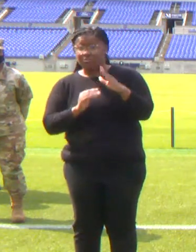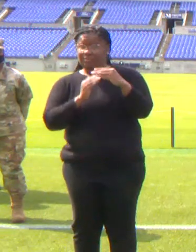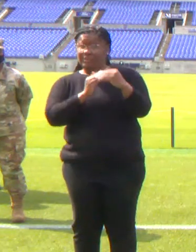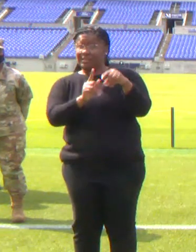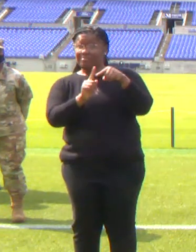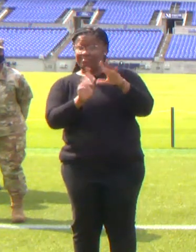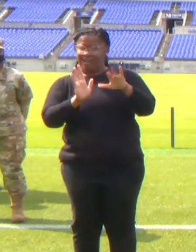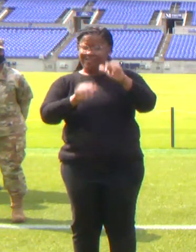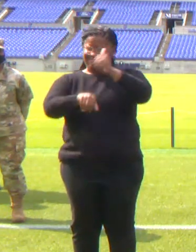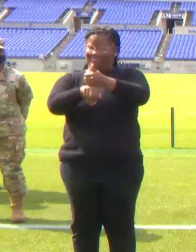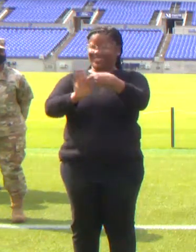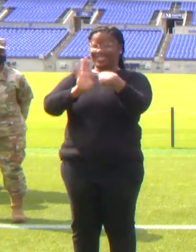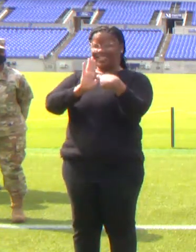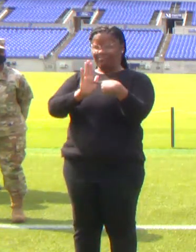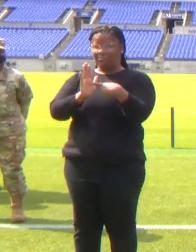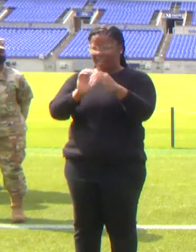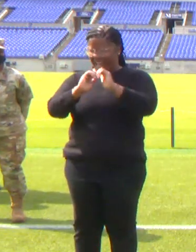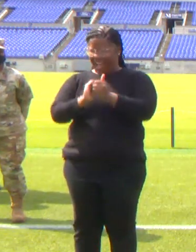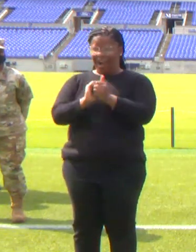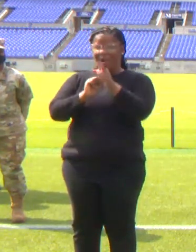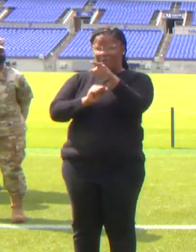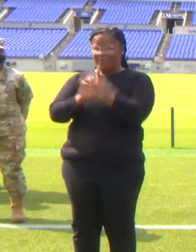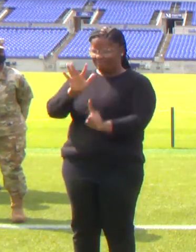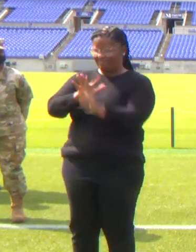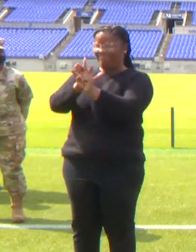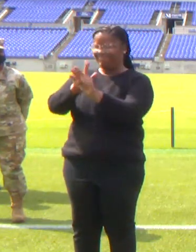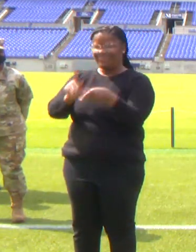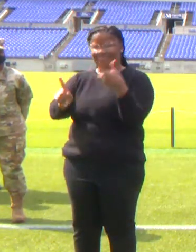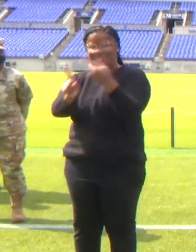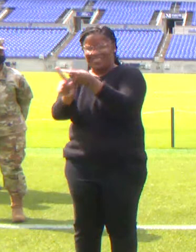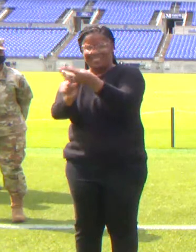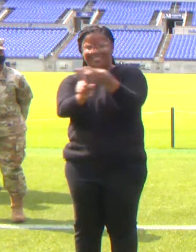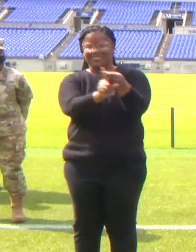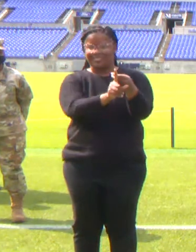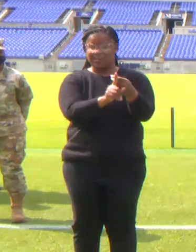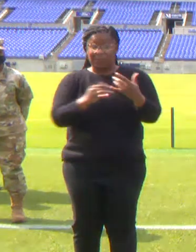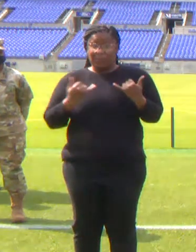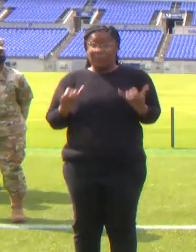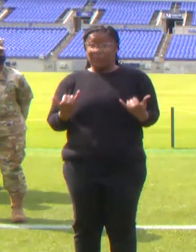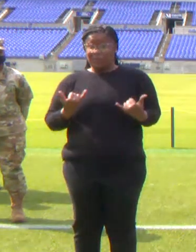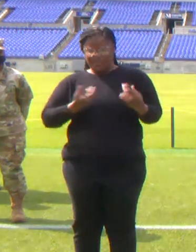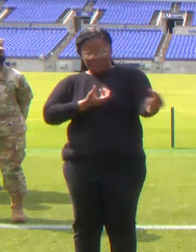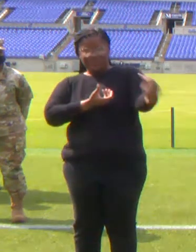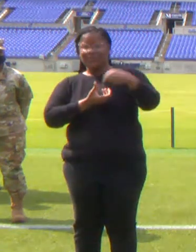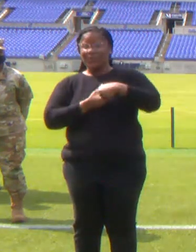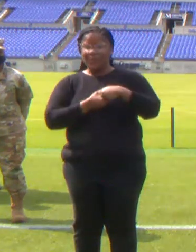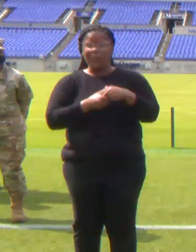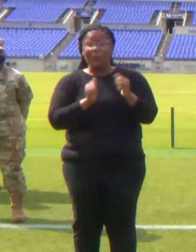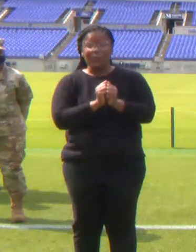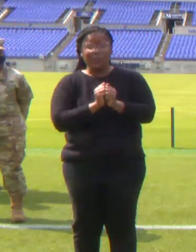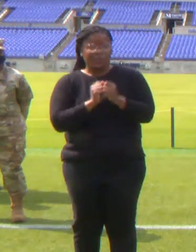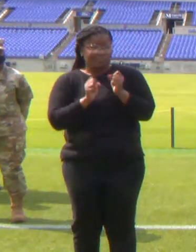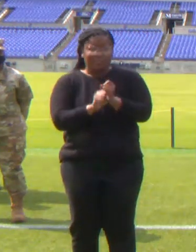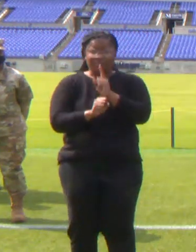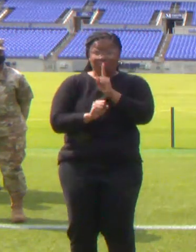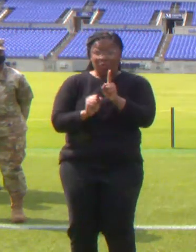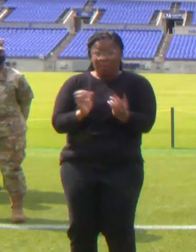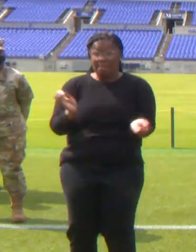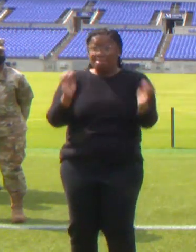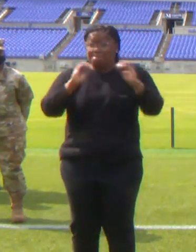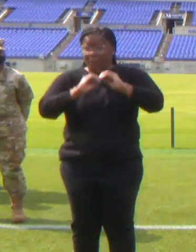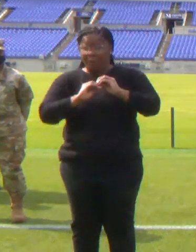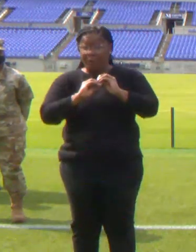today and for joining with us in our campaign to get more Marylanders vaccinated. The Biden administration